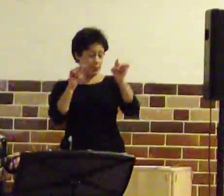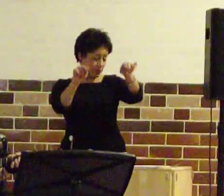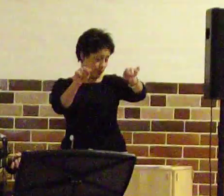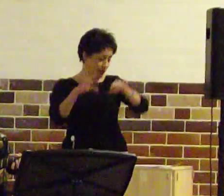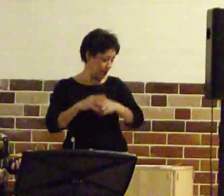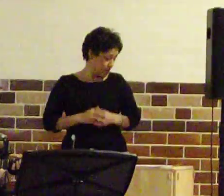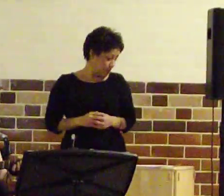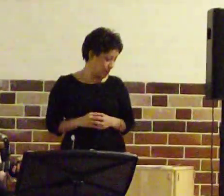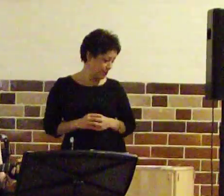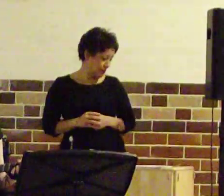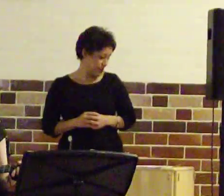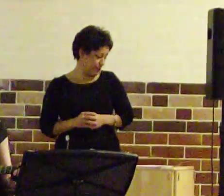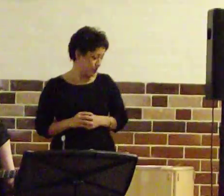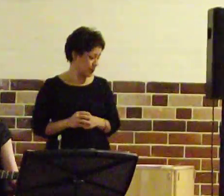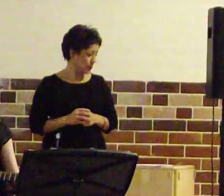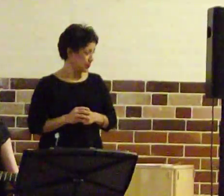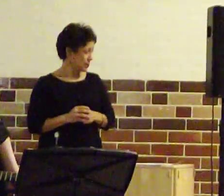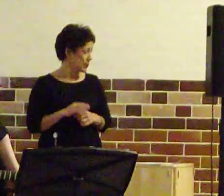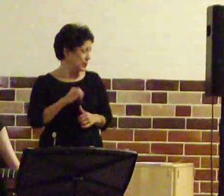than you?